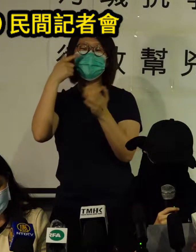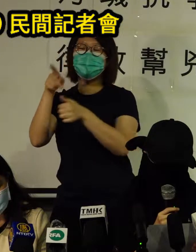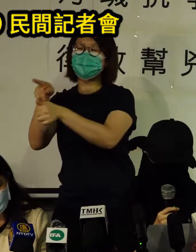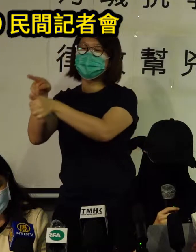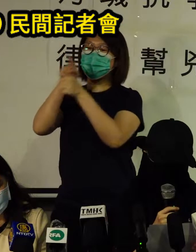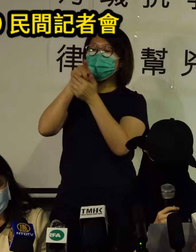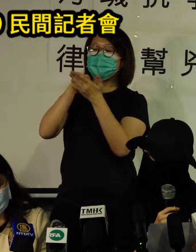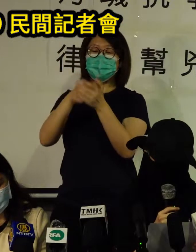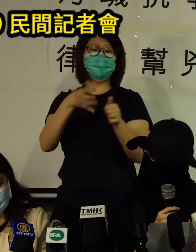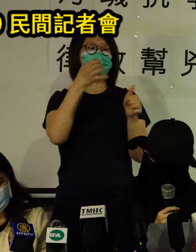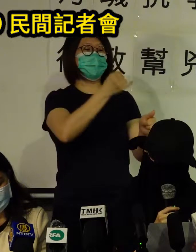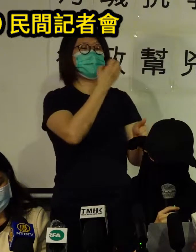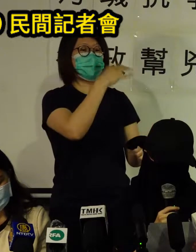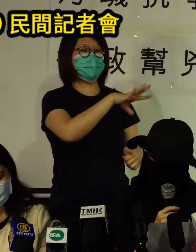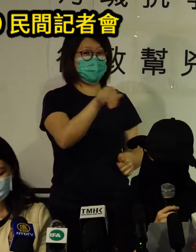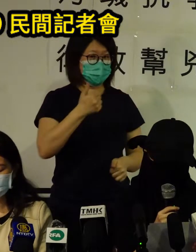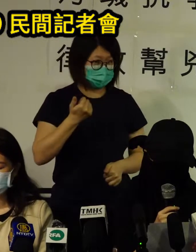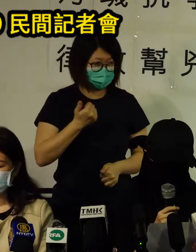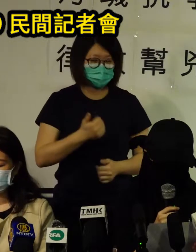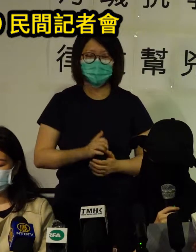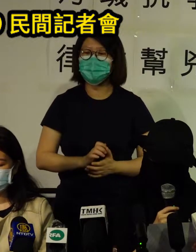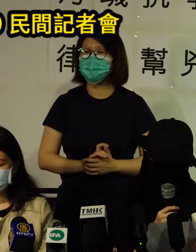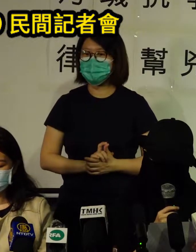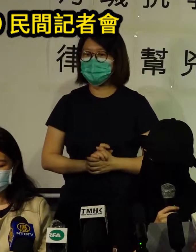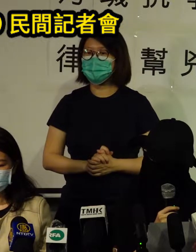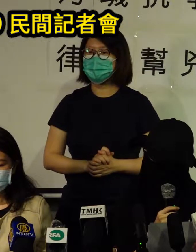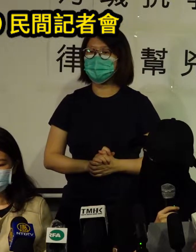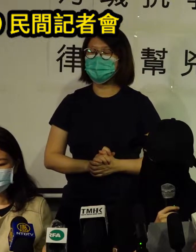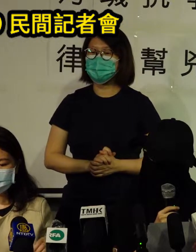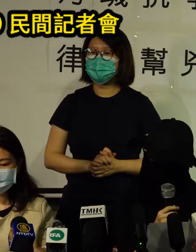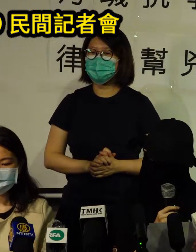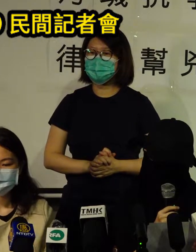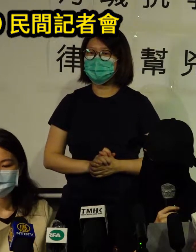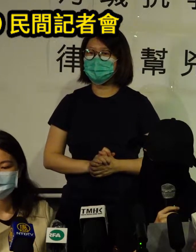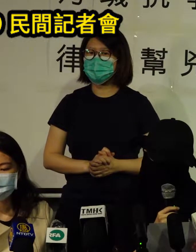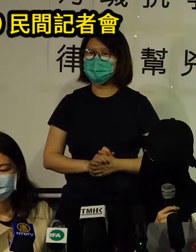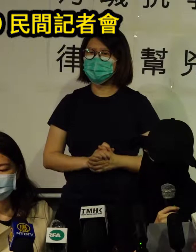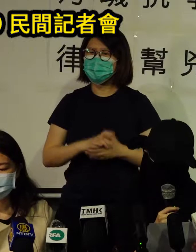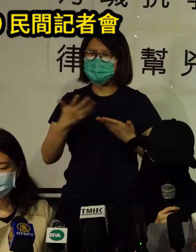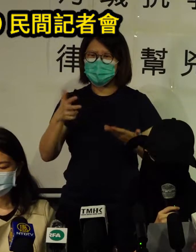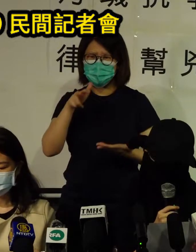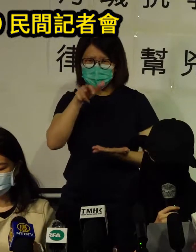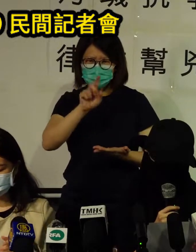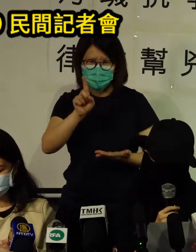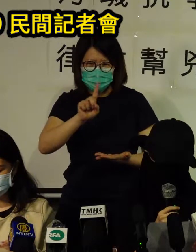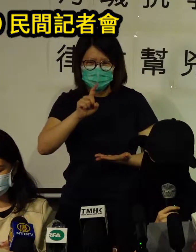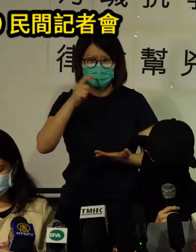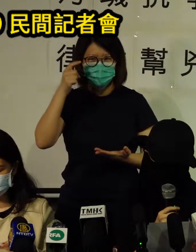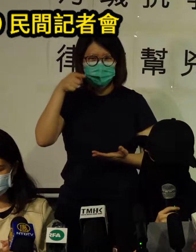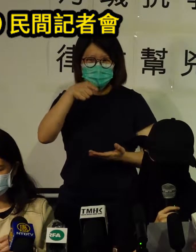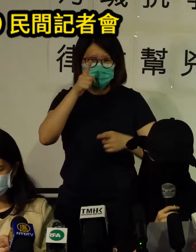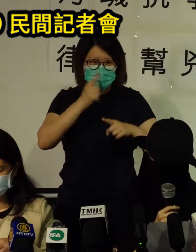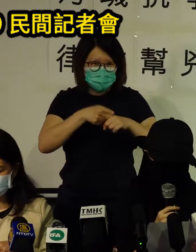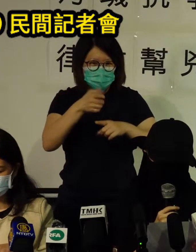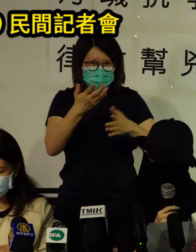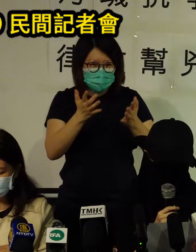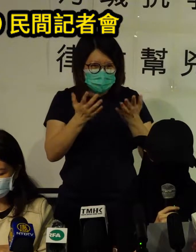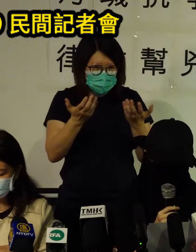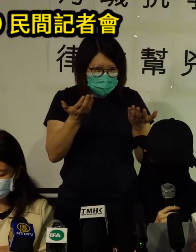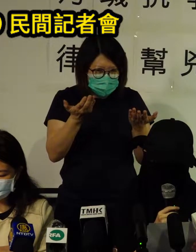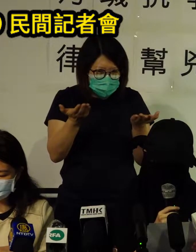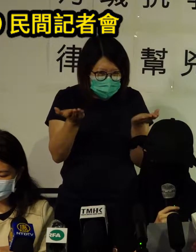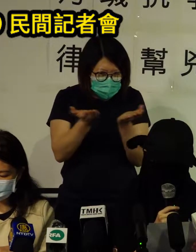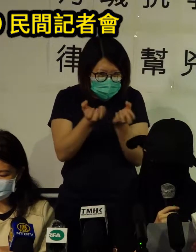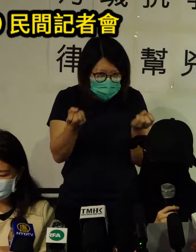this maneuver is yet another threat to politically persecute and prosecute Hong Kongers and to sl